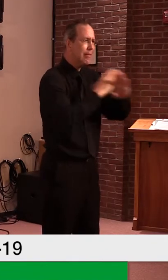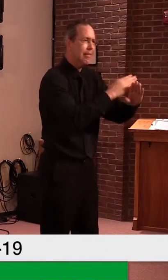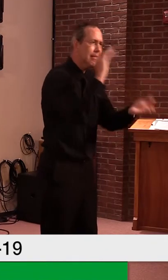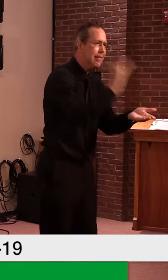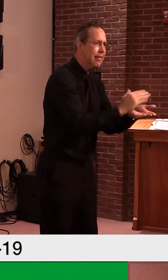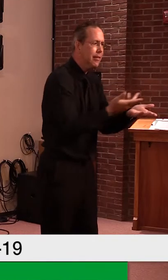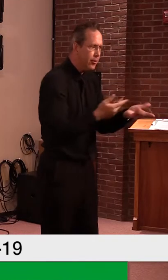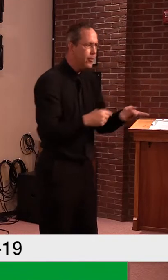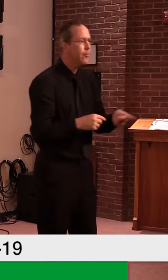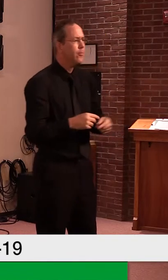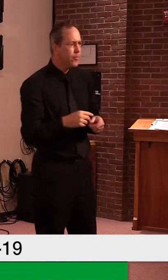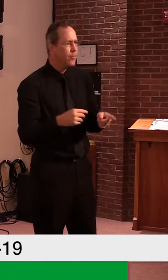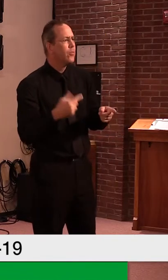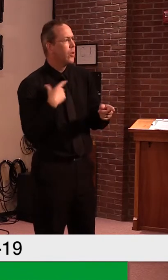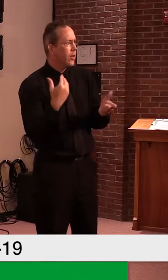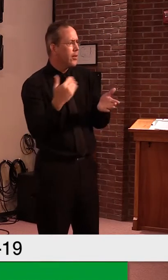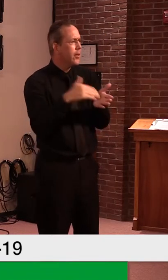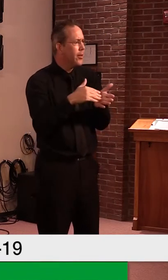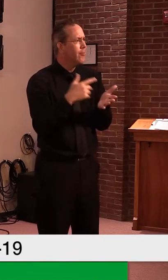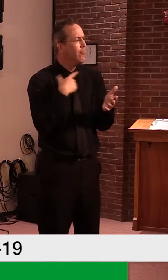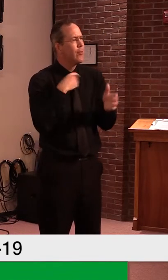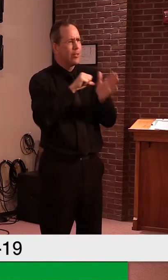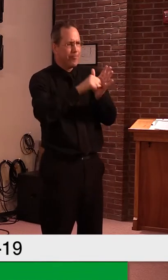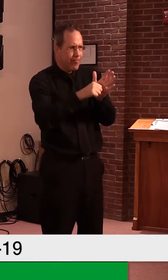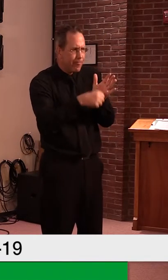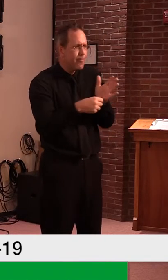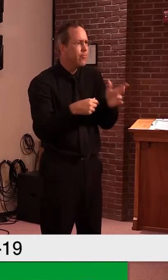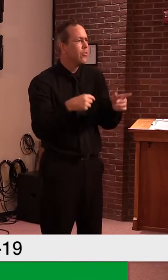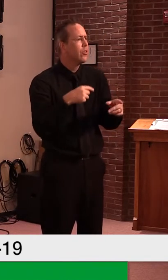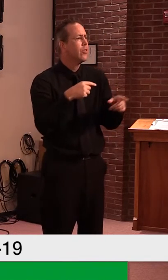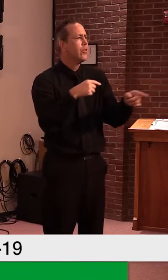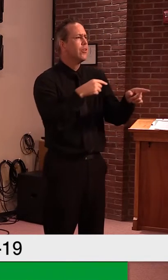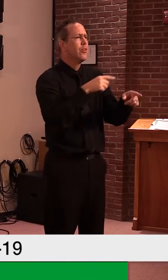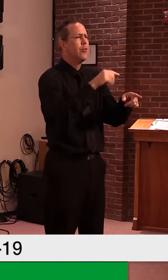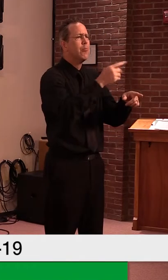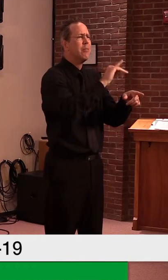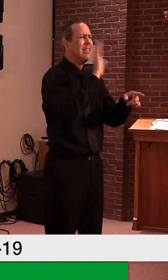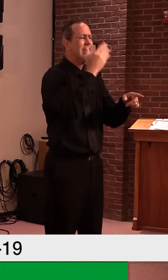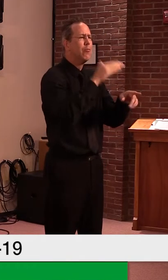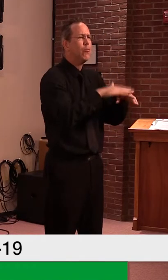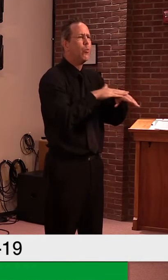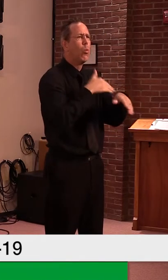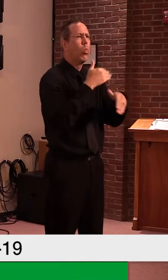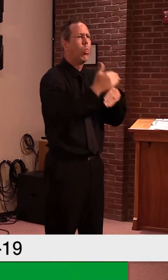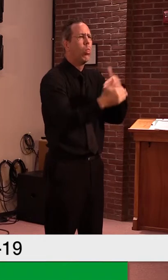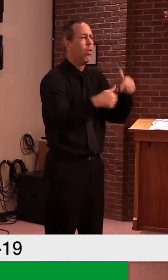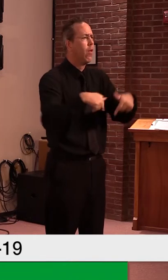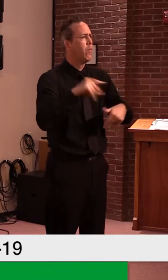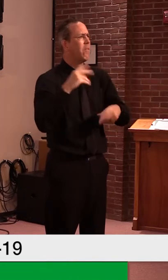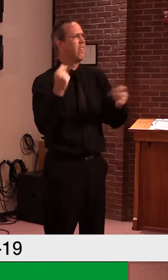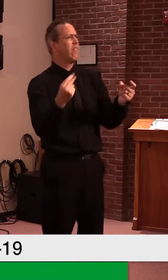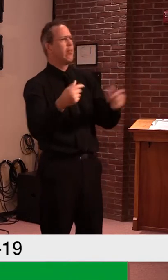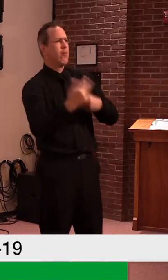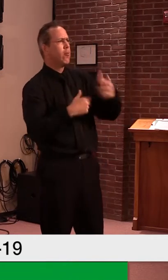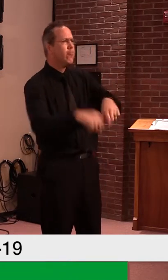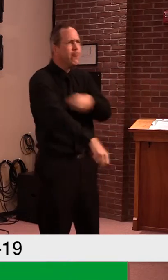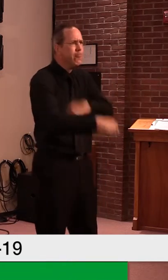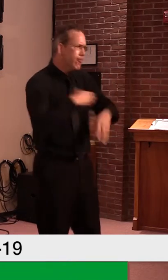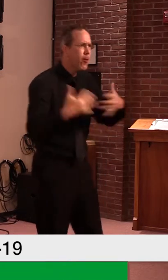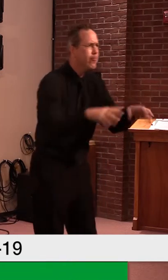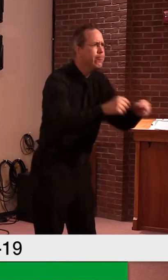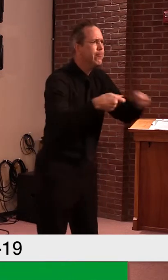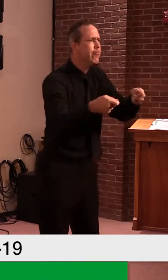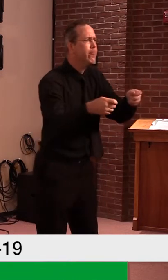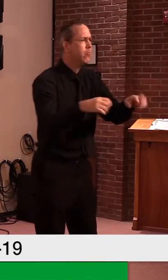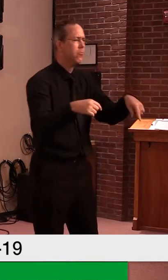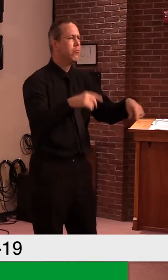protocols to contain the outbreak, especially in light of the spread of the virus in Mississippi. And we needed to be better,